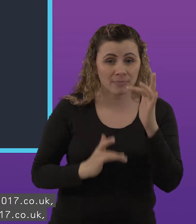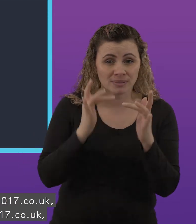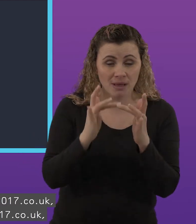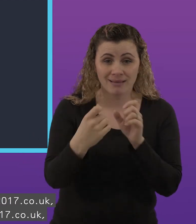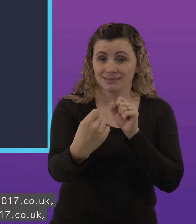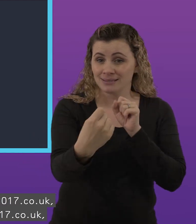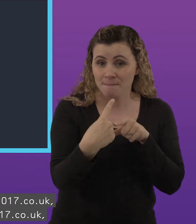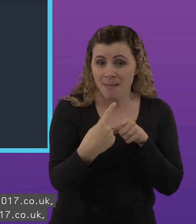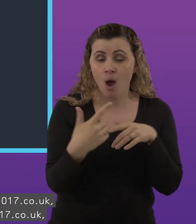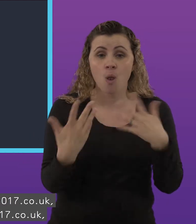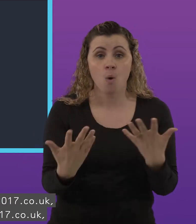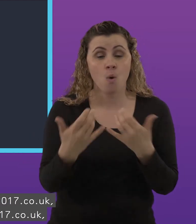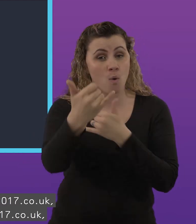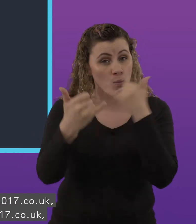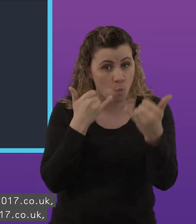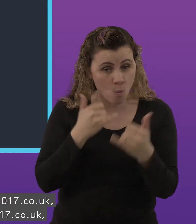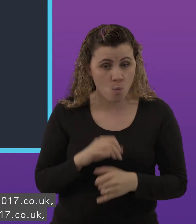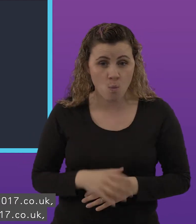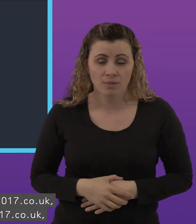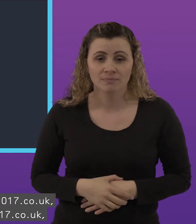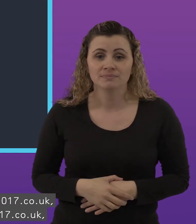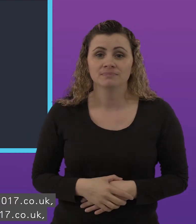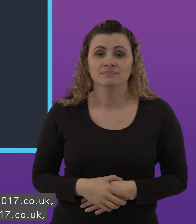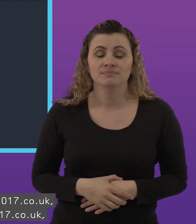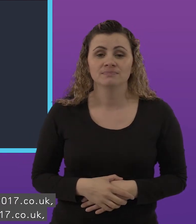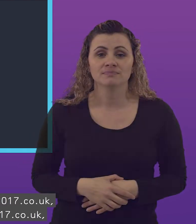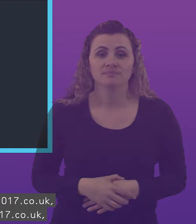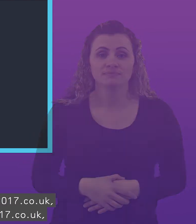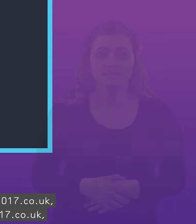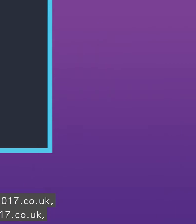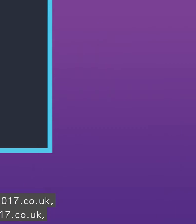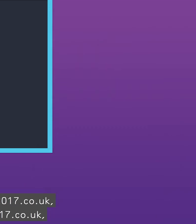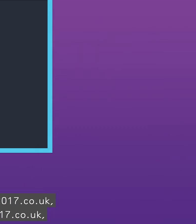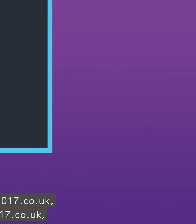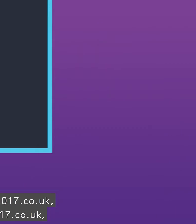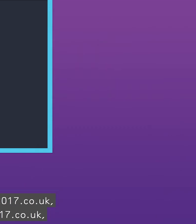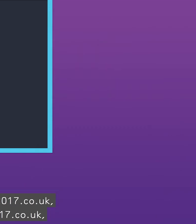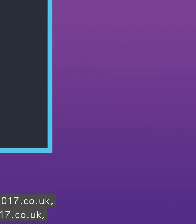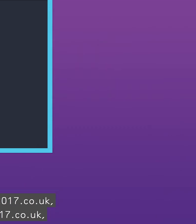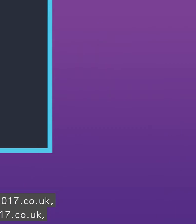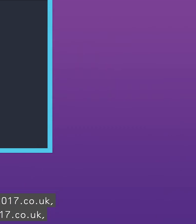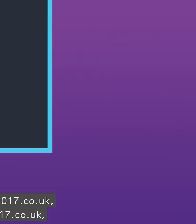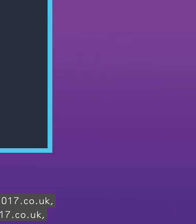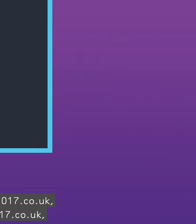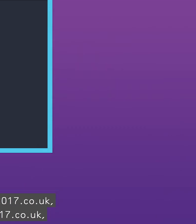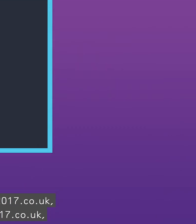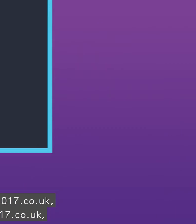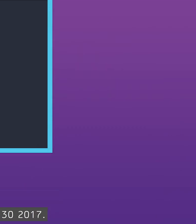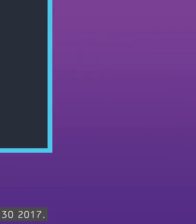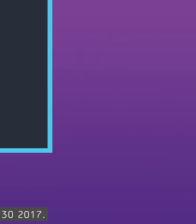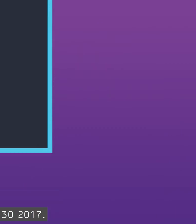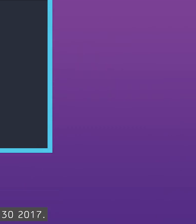.co.uk, email us on access at Hull2017.co.uk,